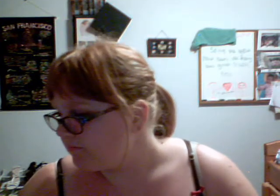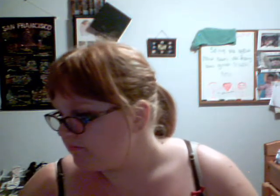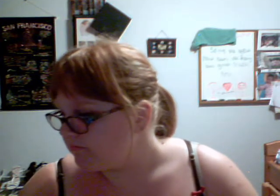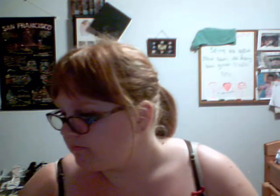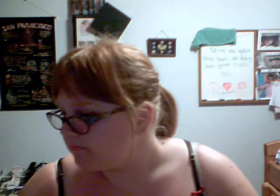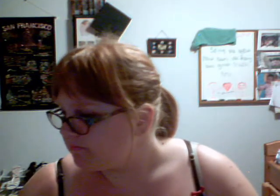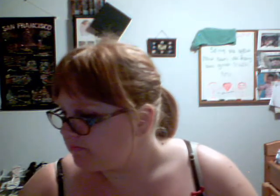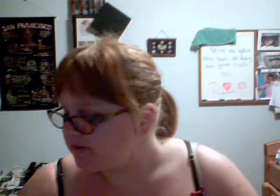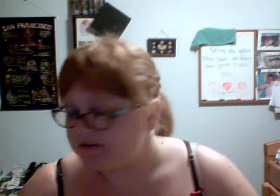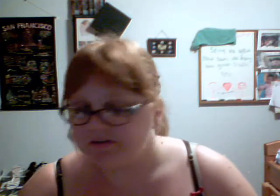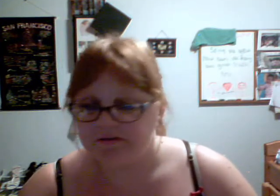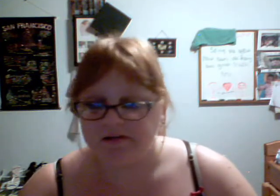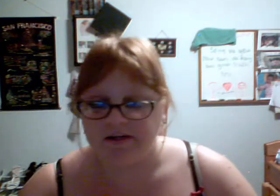Um, so, yeah.